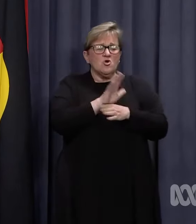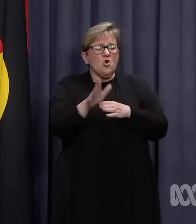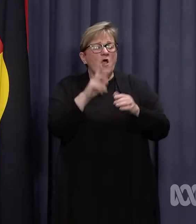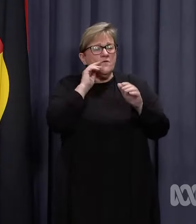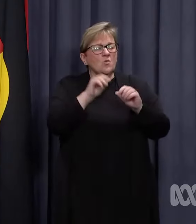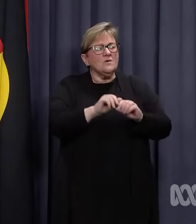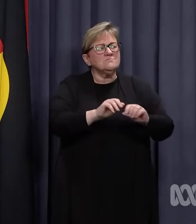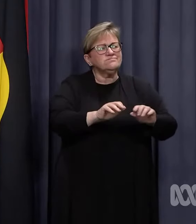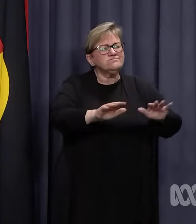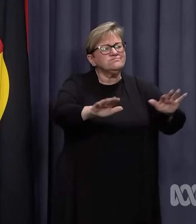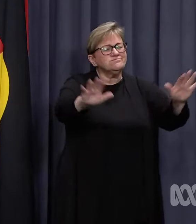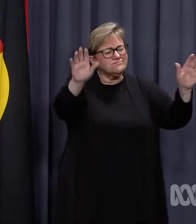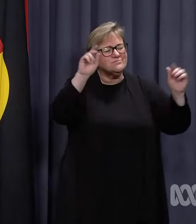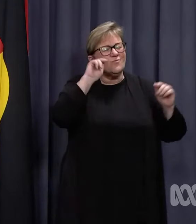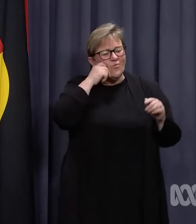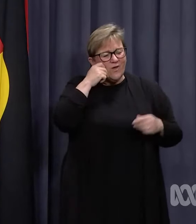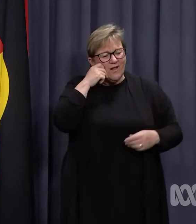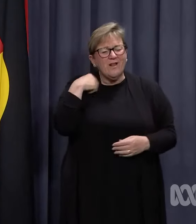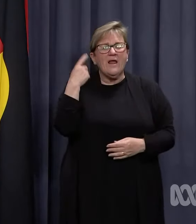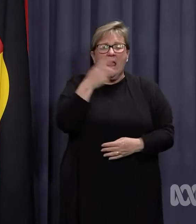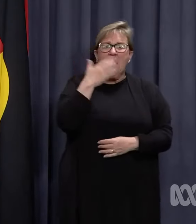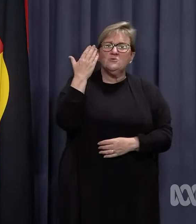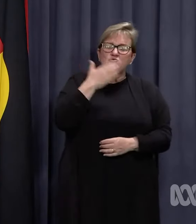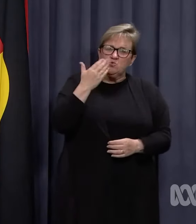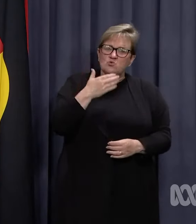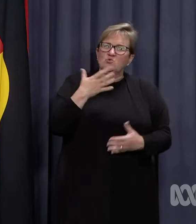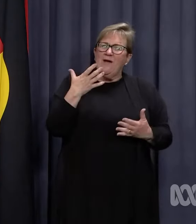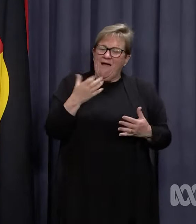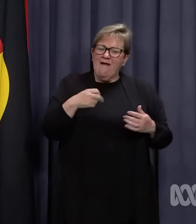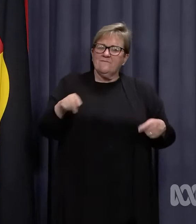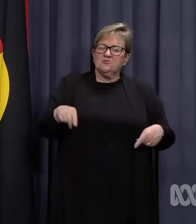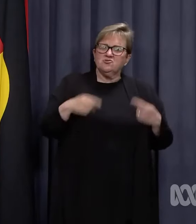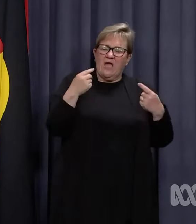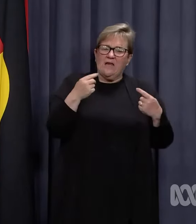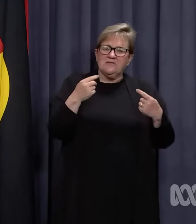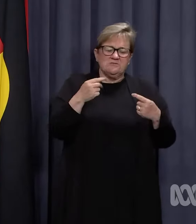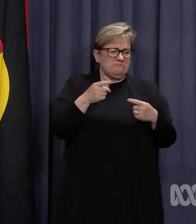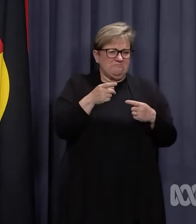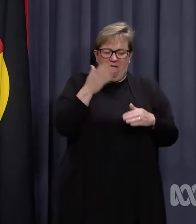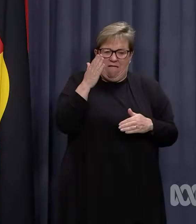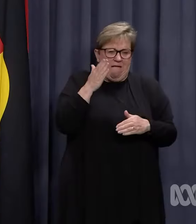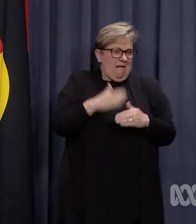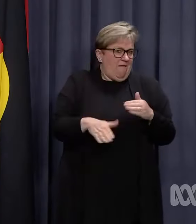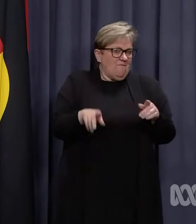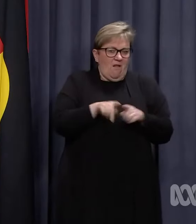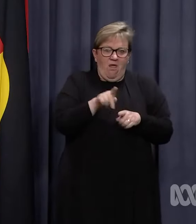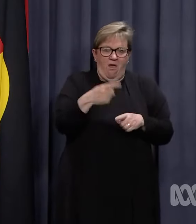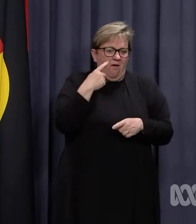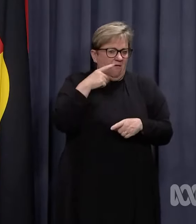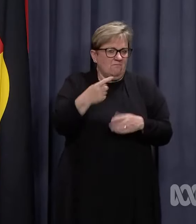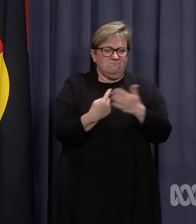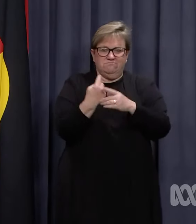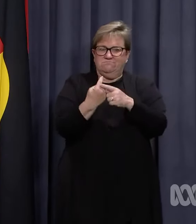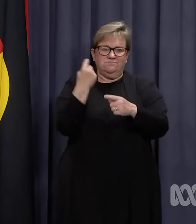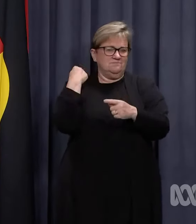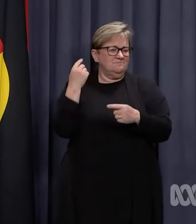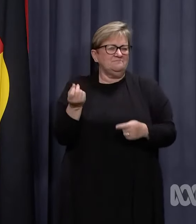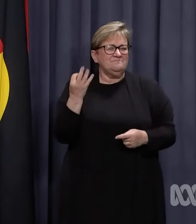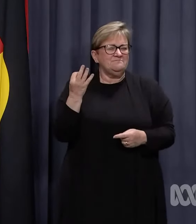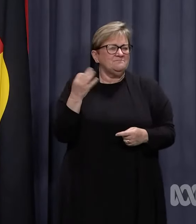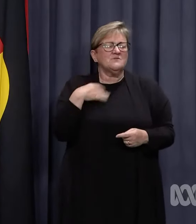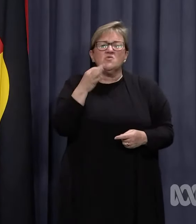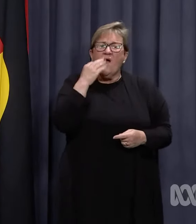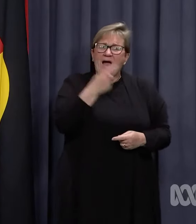spreads in our community, our schools are facing challenges on a scale they have never faced before. And I